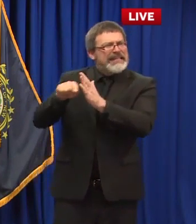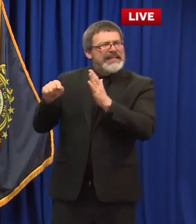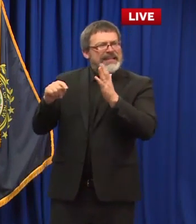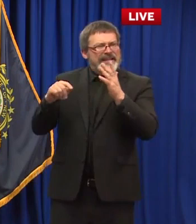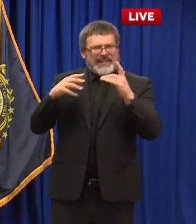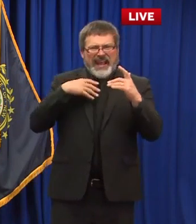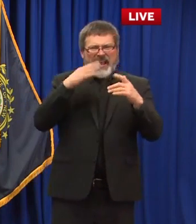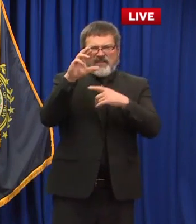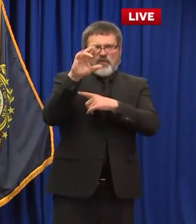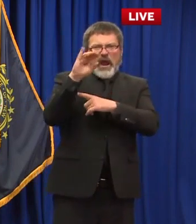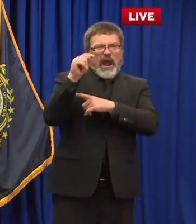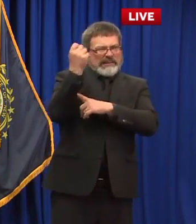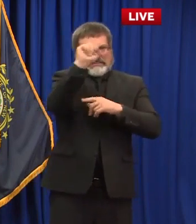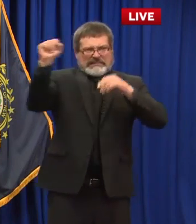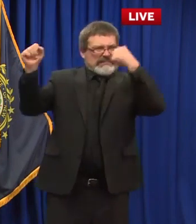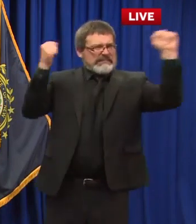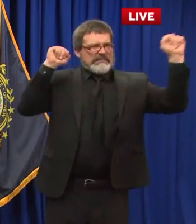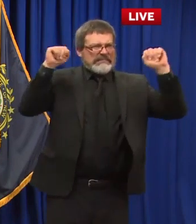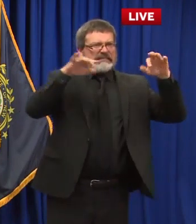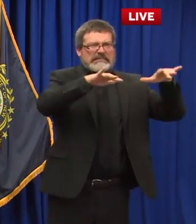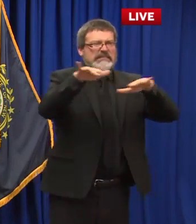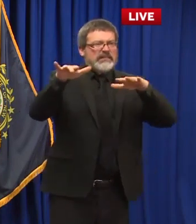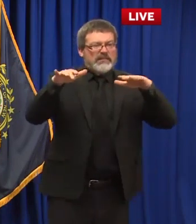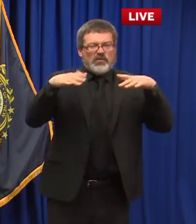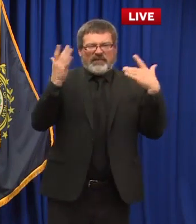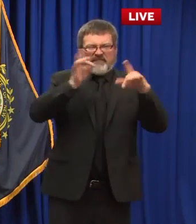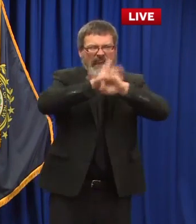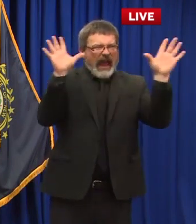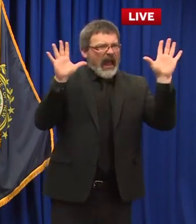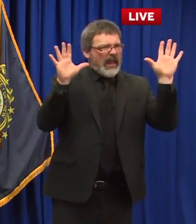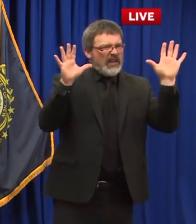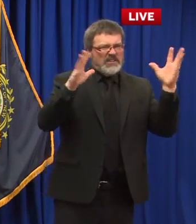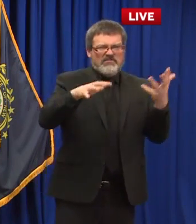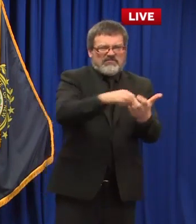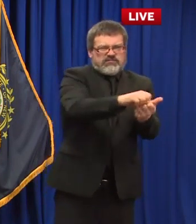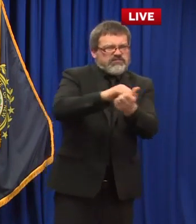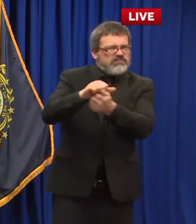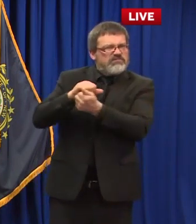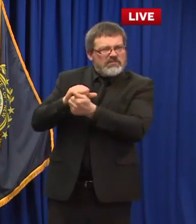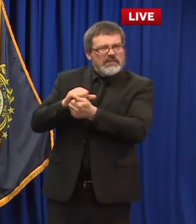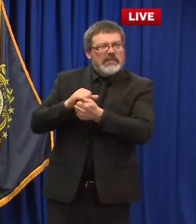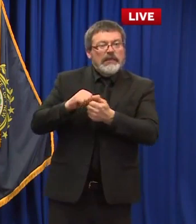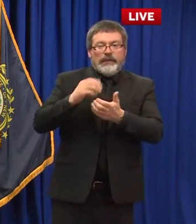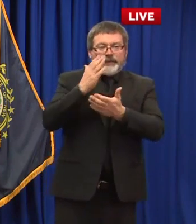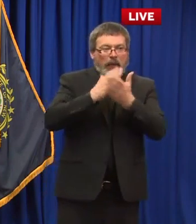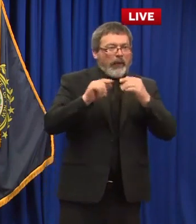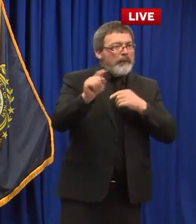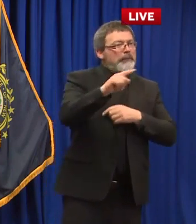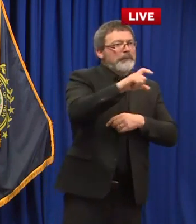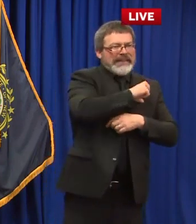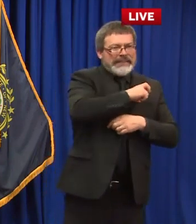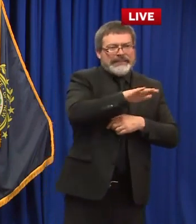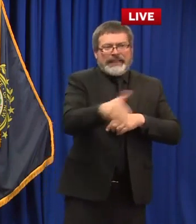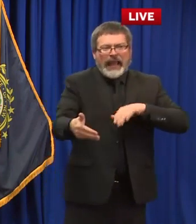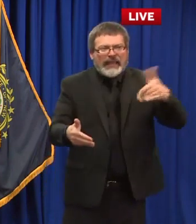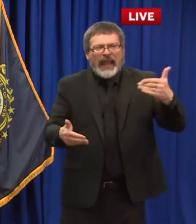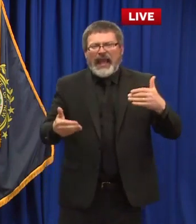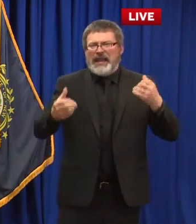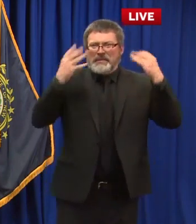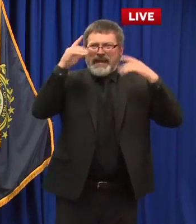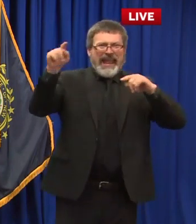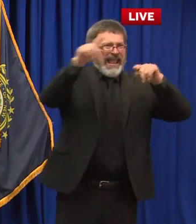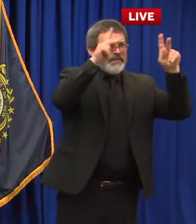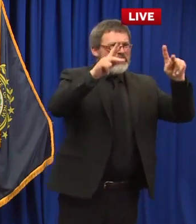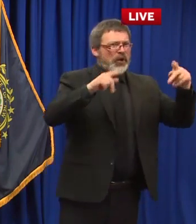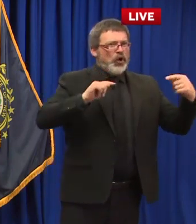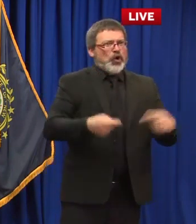mixed approach but there have been violence has been very destructive and police officers have died and hundreds of stars have been injured you haven't issued a statement about that violence